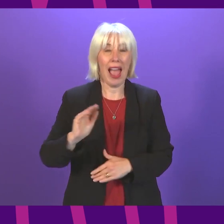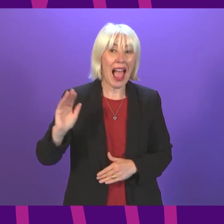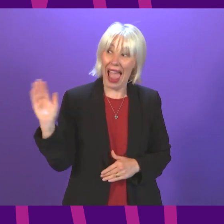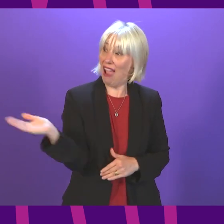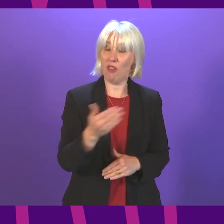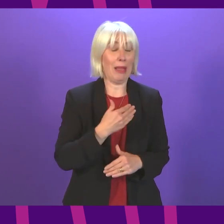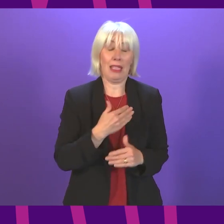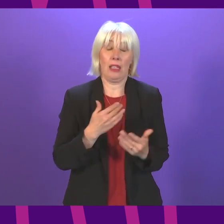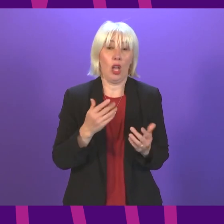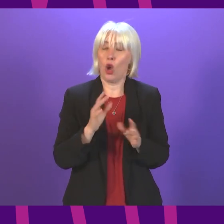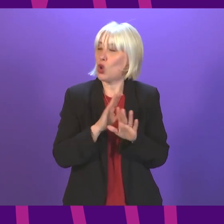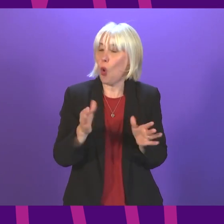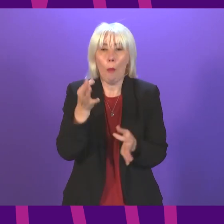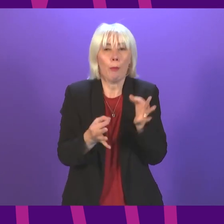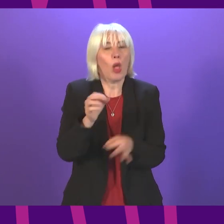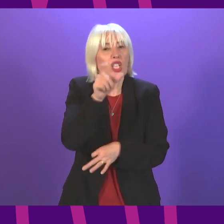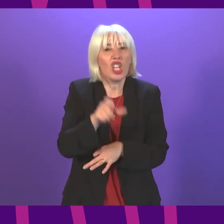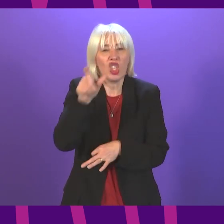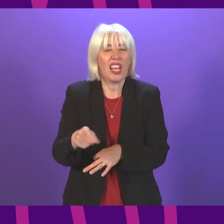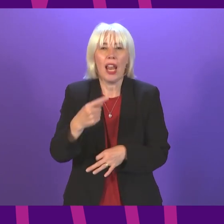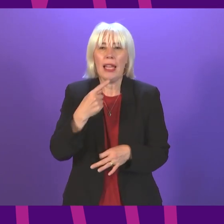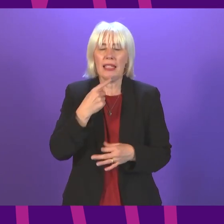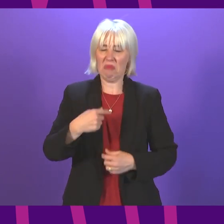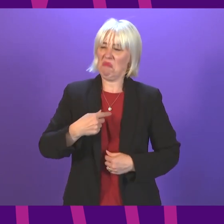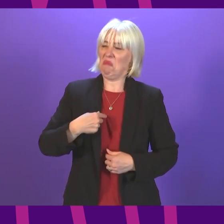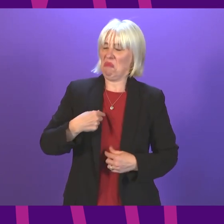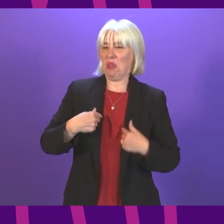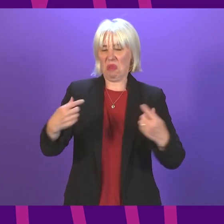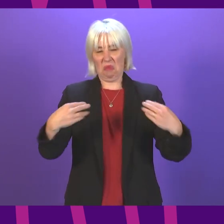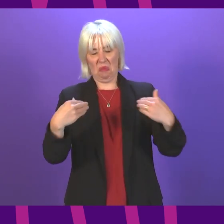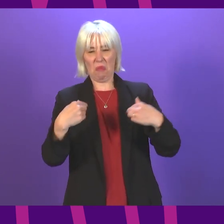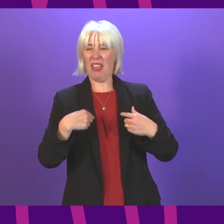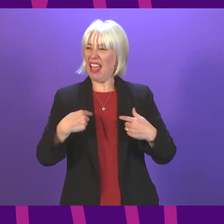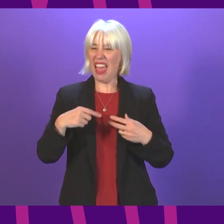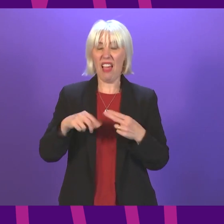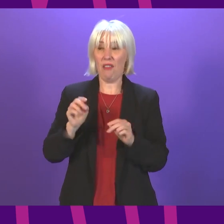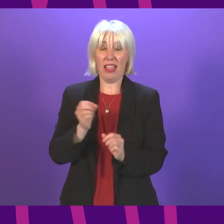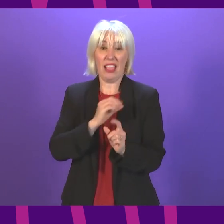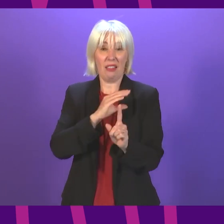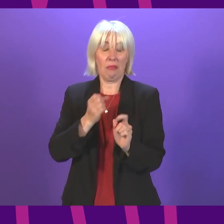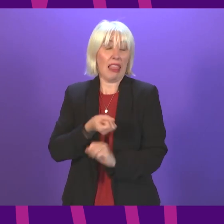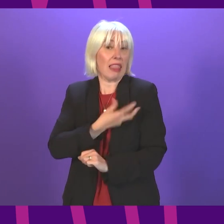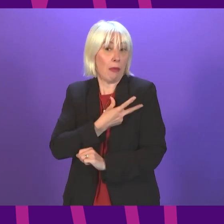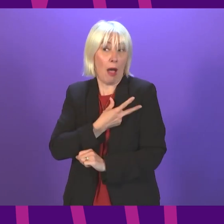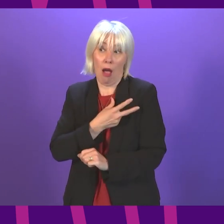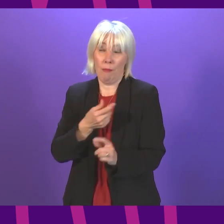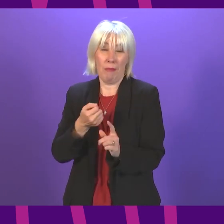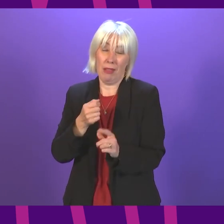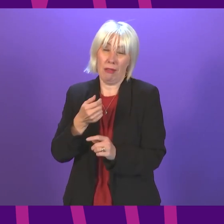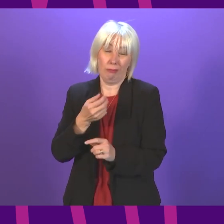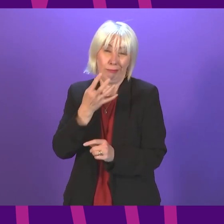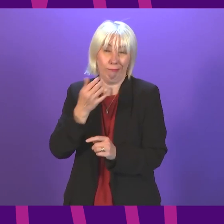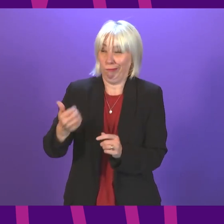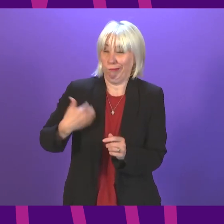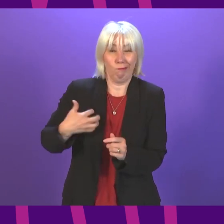No politician can expect to be regarded as credible if they are arguing, as Labour appeared to be and have been over the last week, at